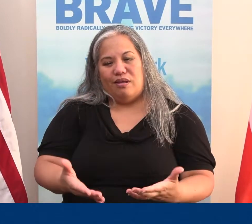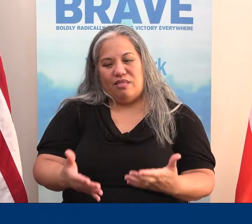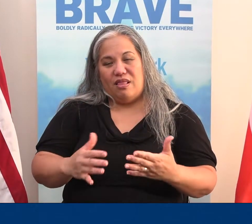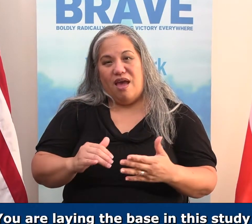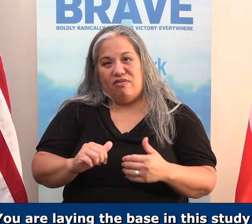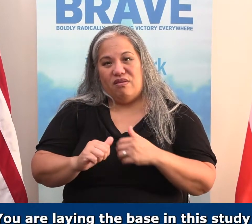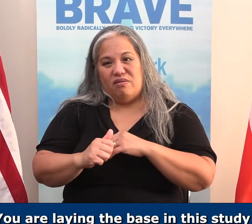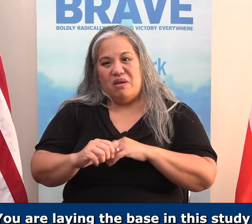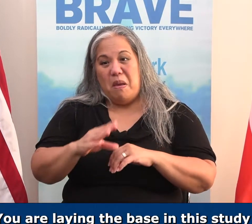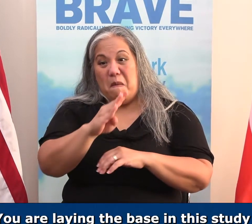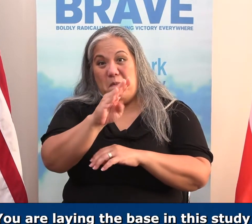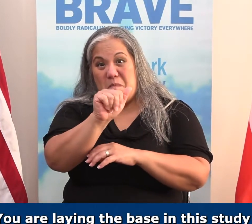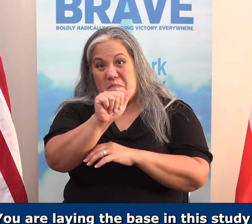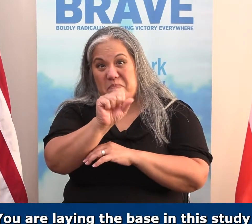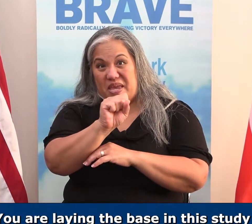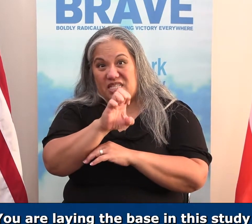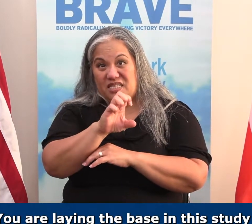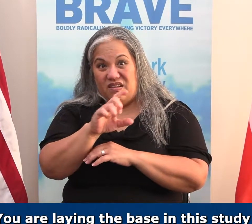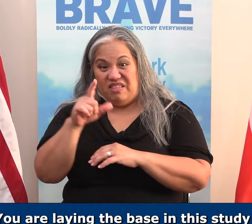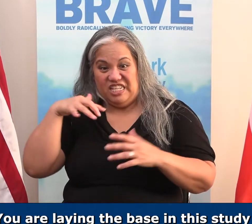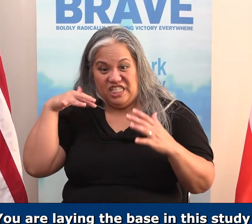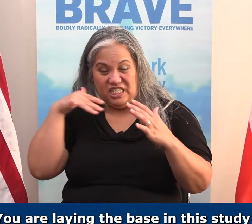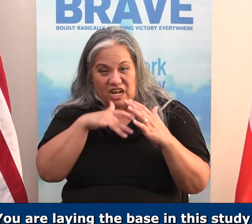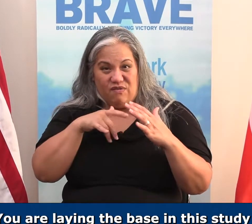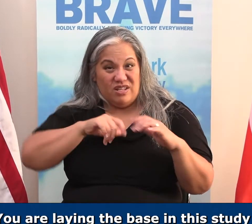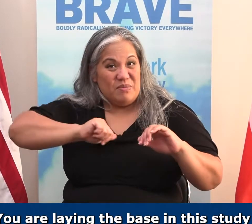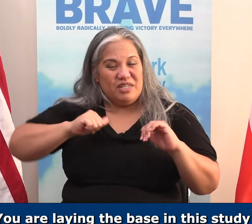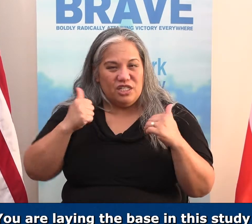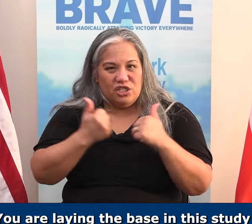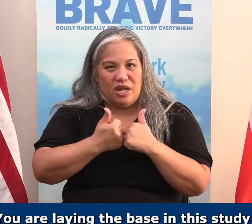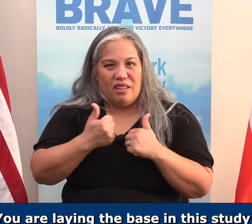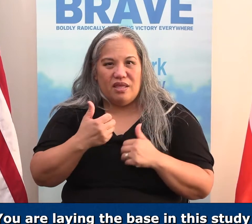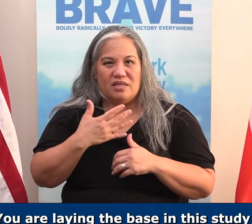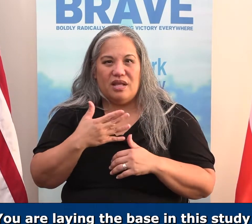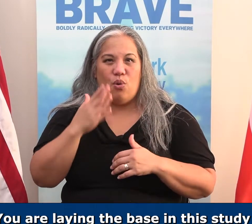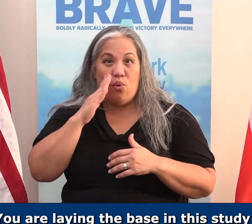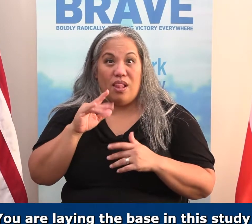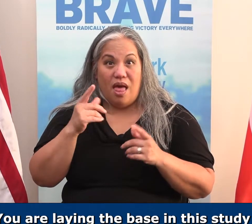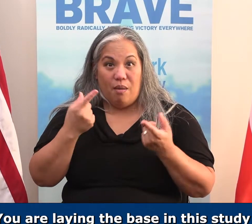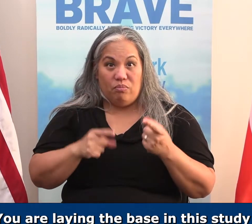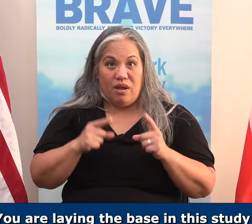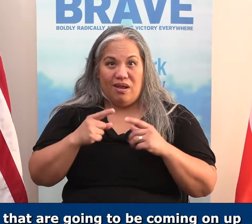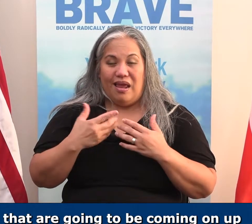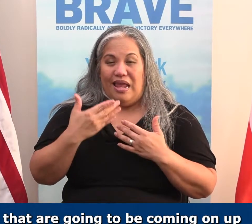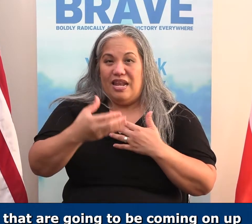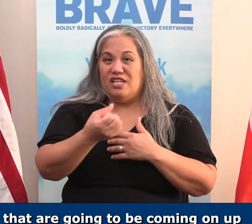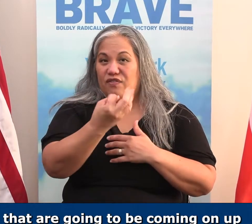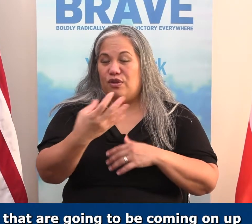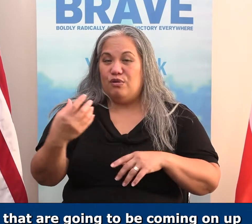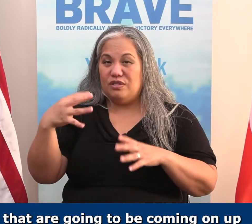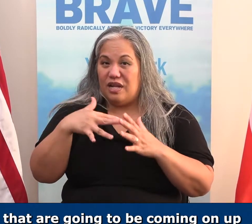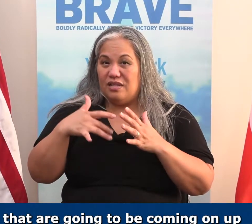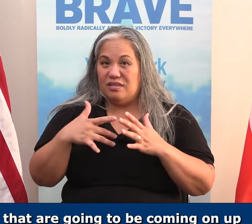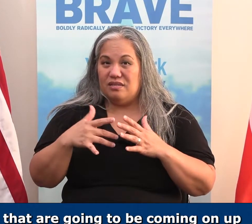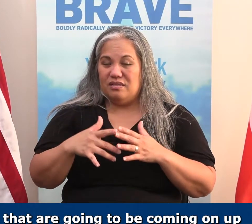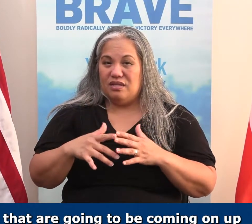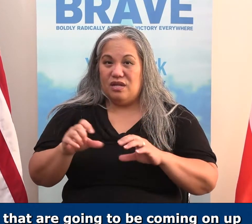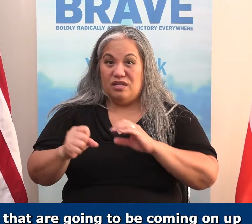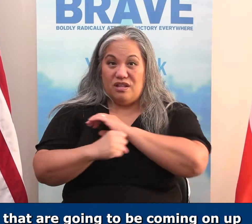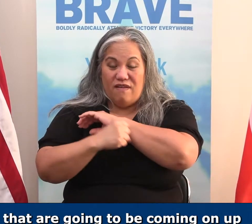here, guys. You are laying the base in this study for some of the challenging things that are going to be coming on up in the next few studies.